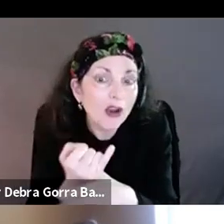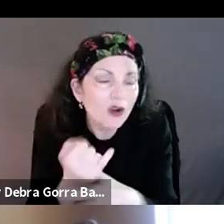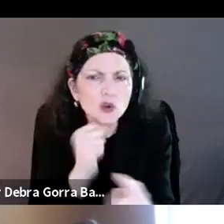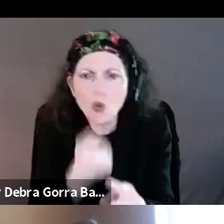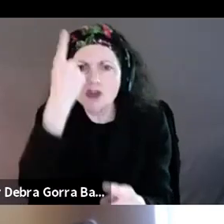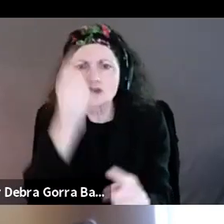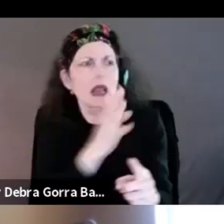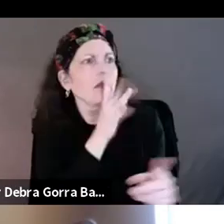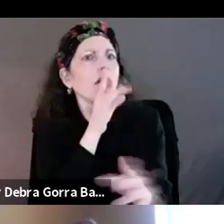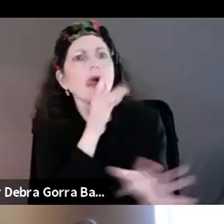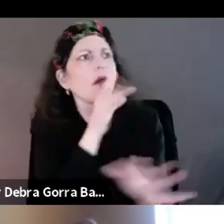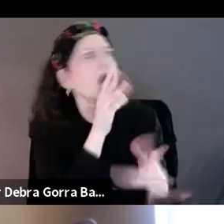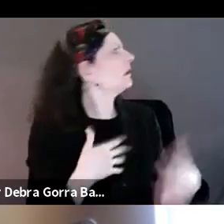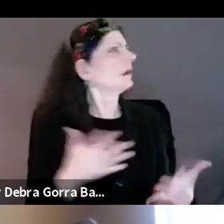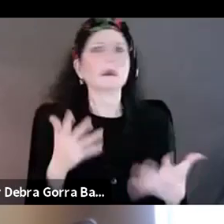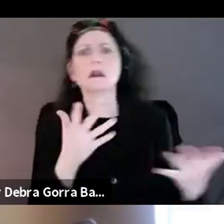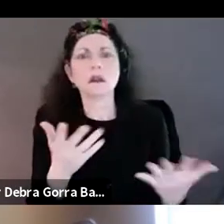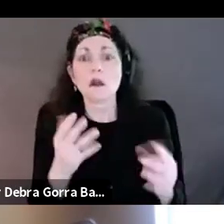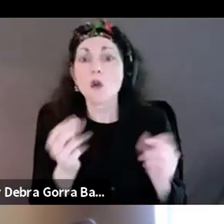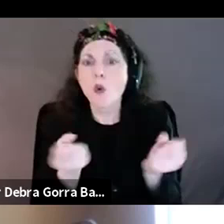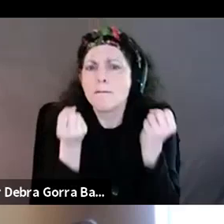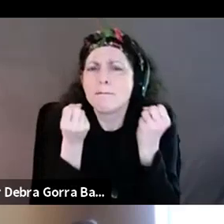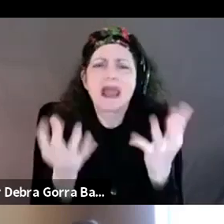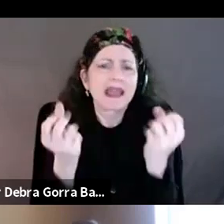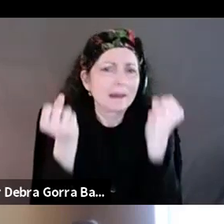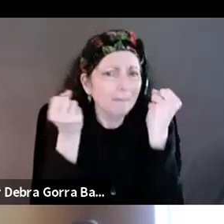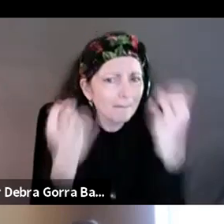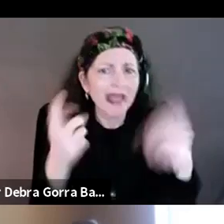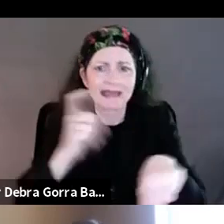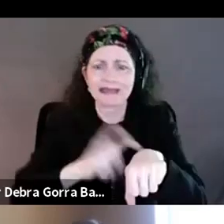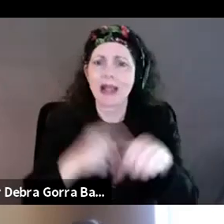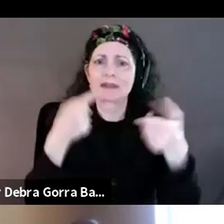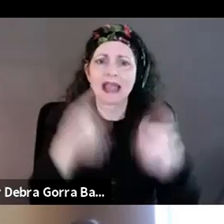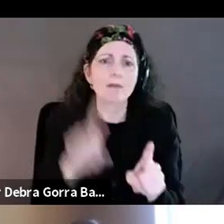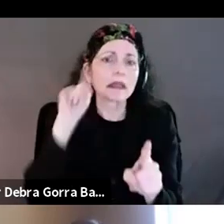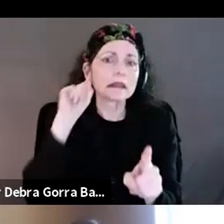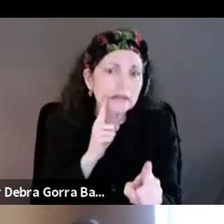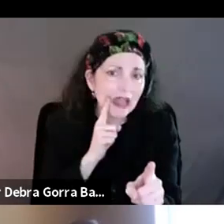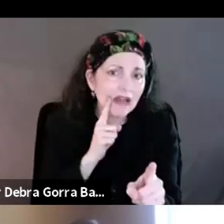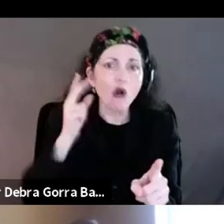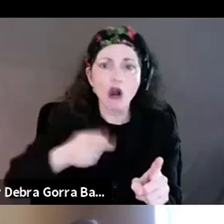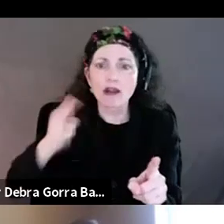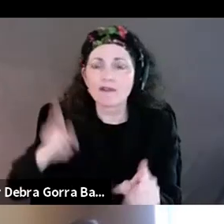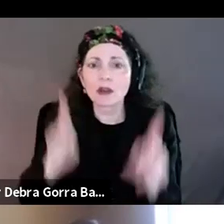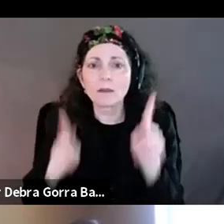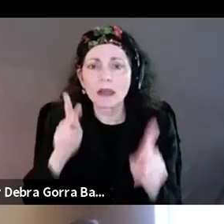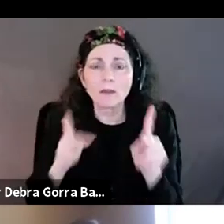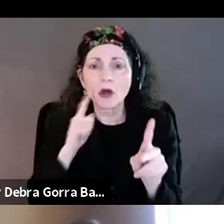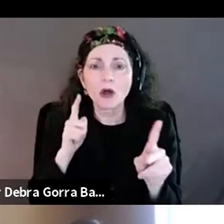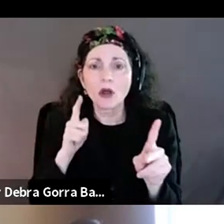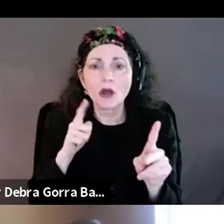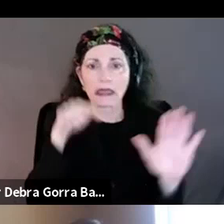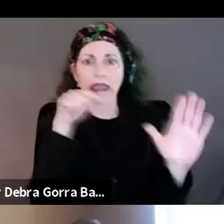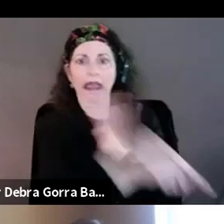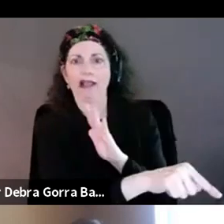Many people with disabilities comply. knowing citizens being killed